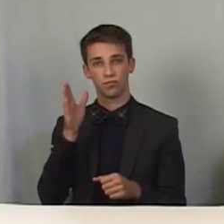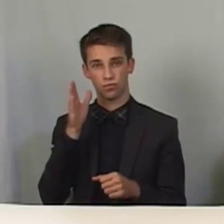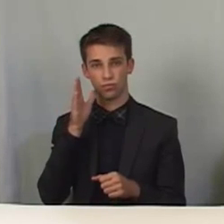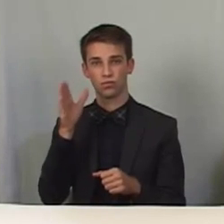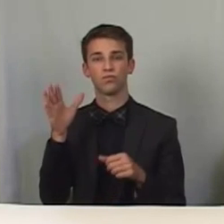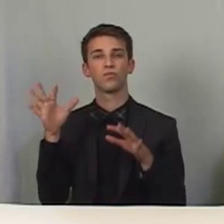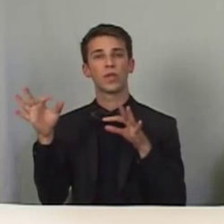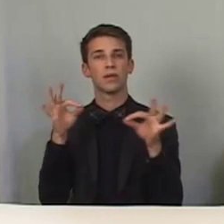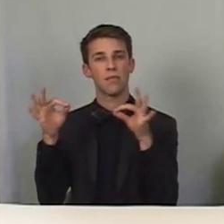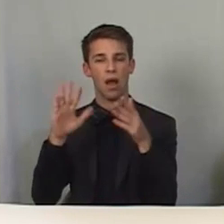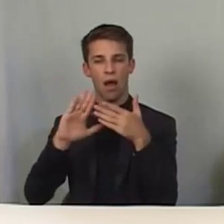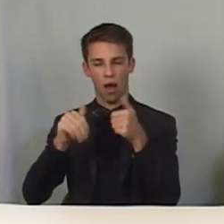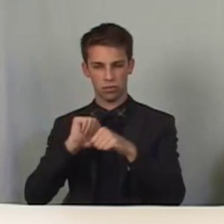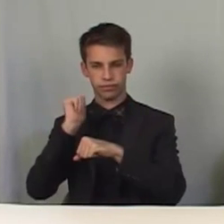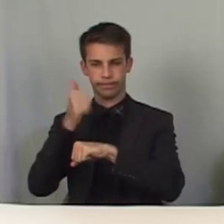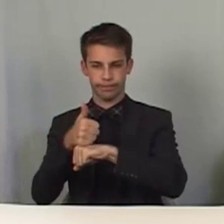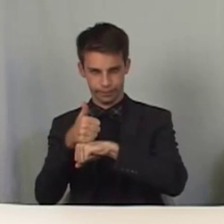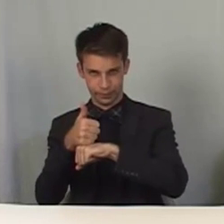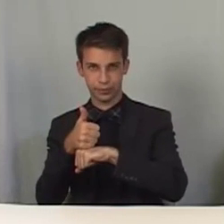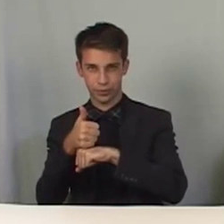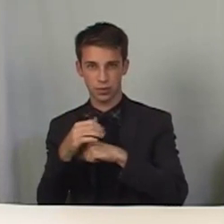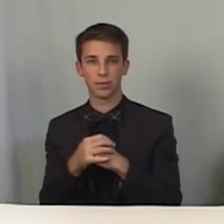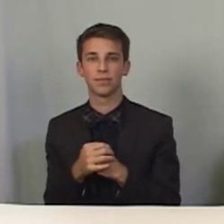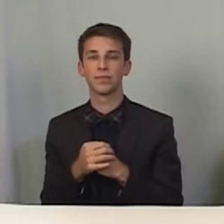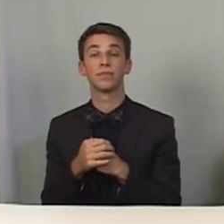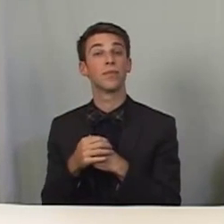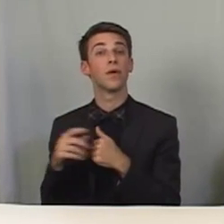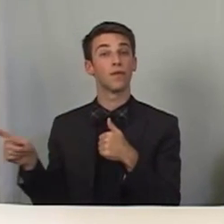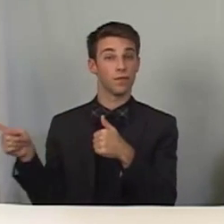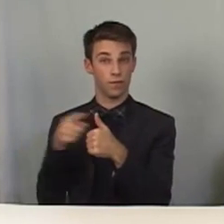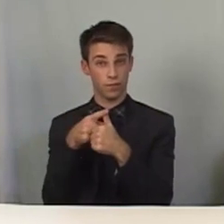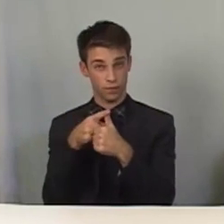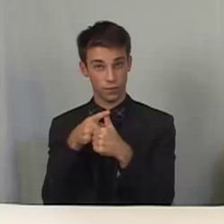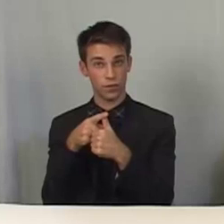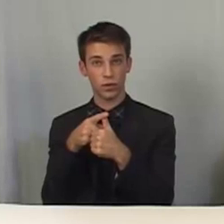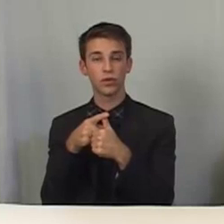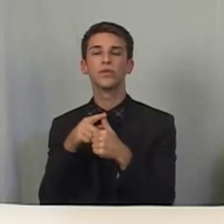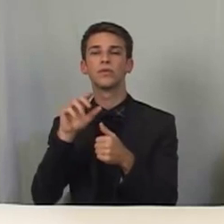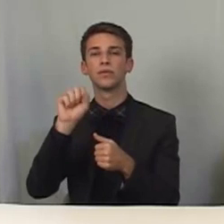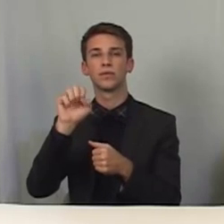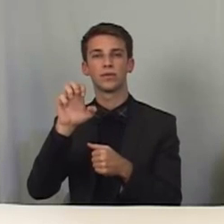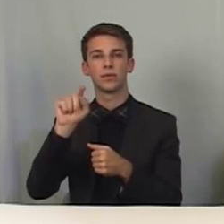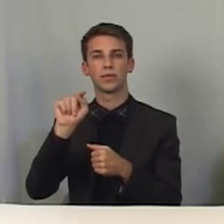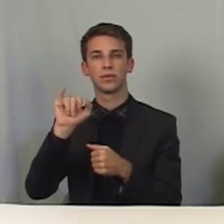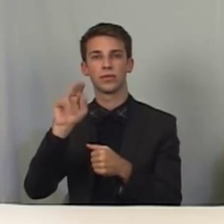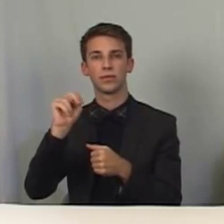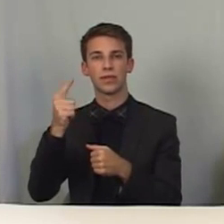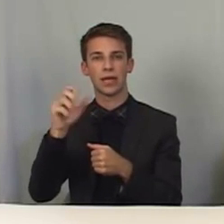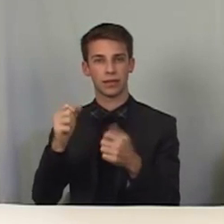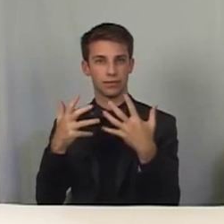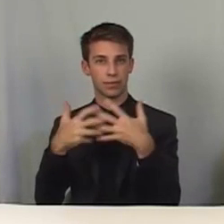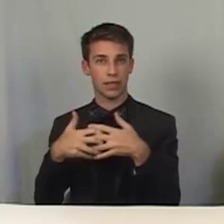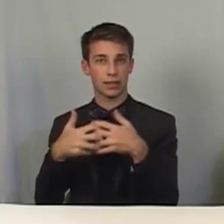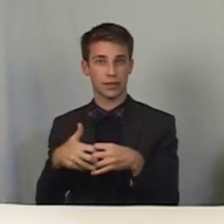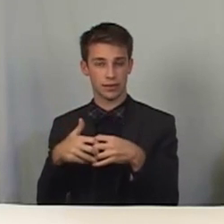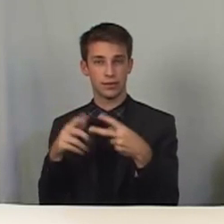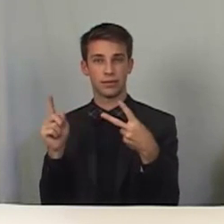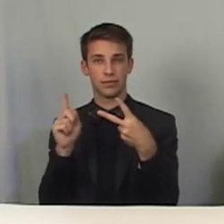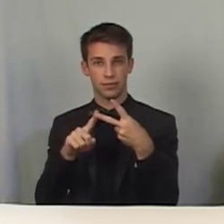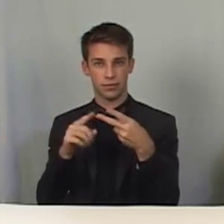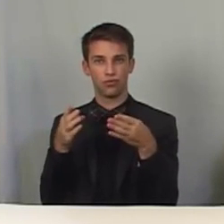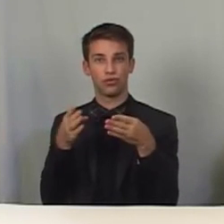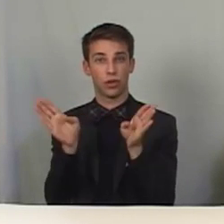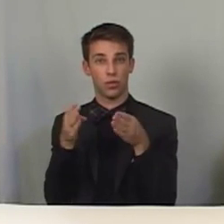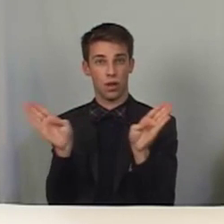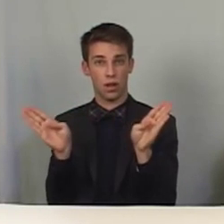To activate the switch control, first tap on Settings, then tap